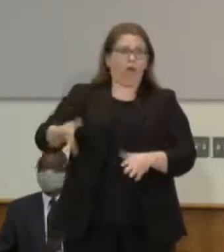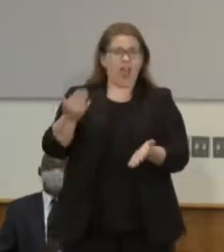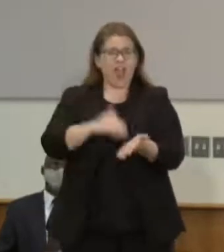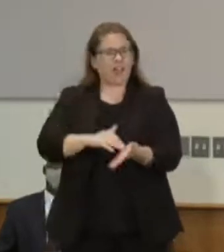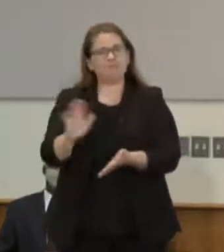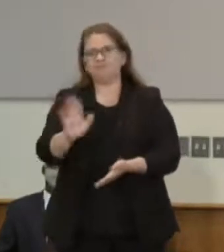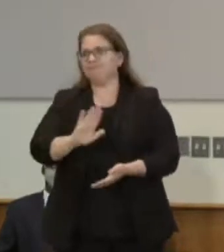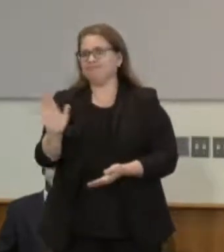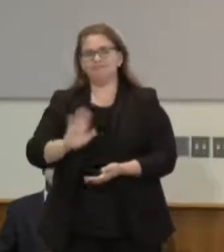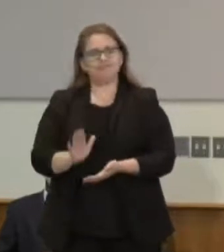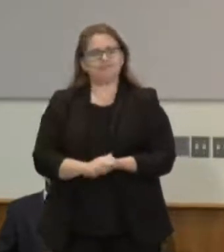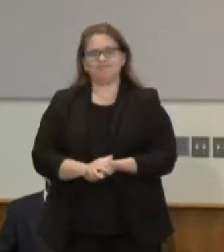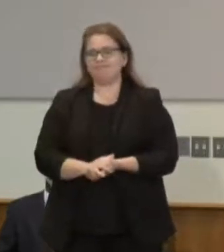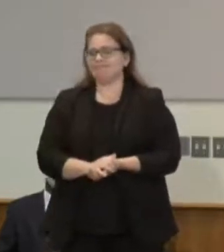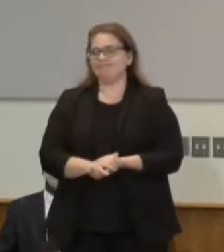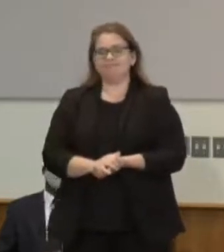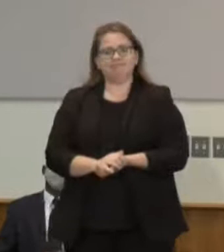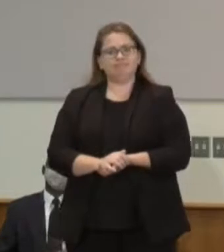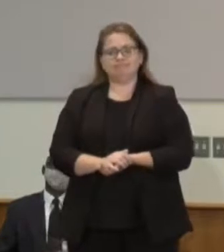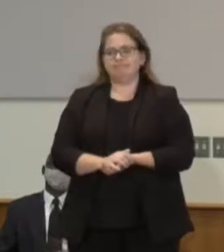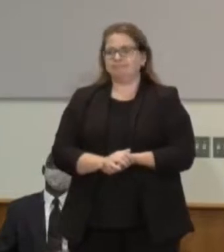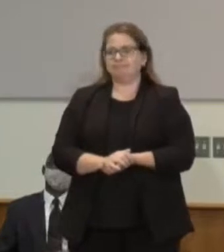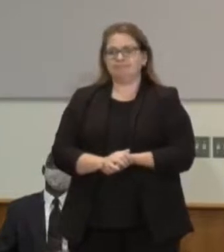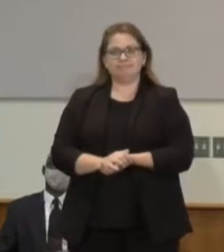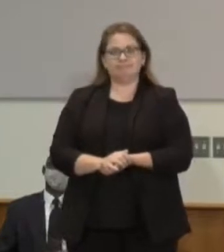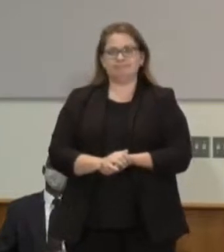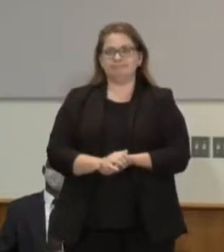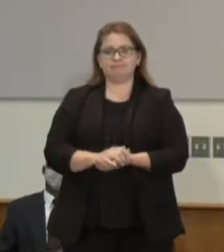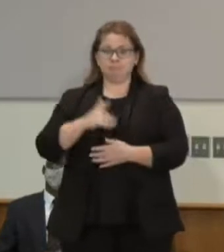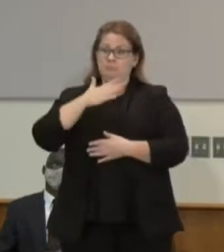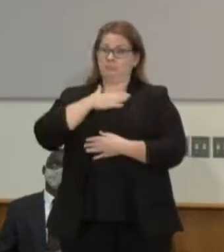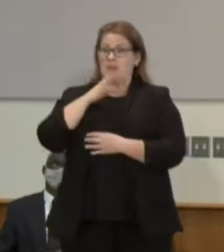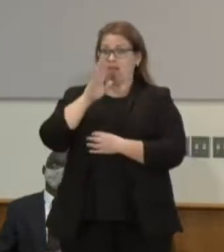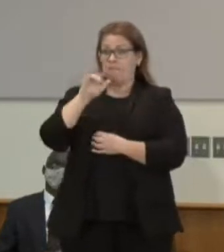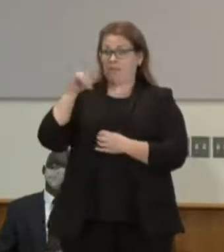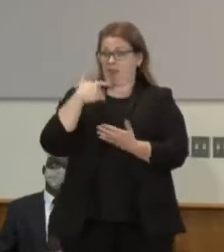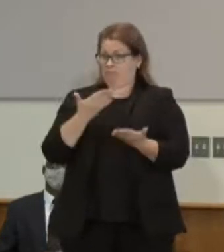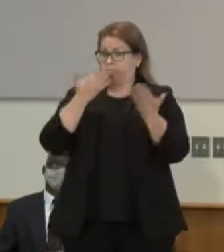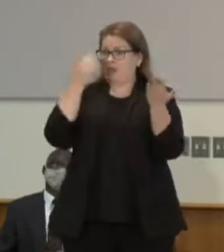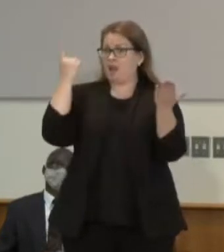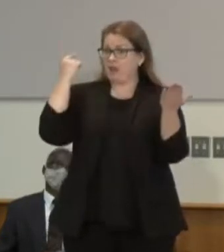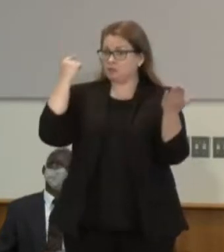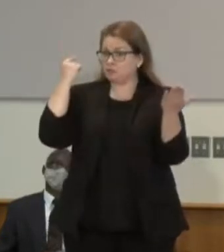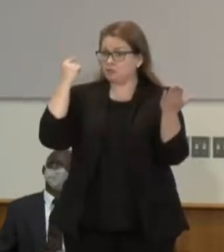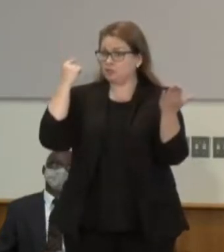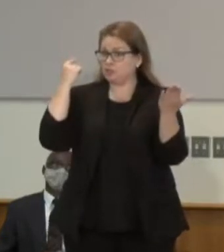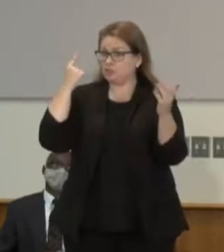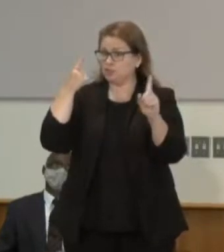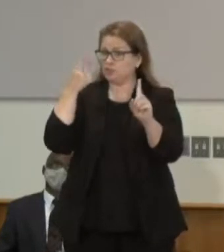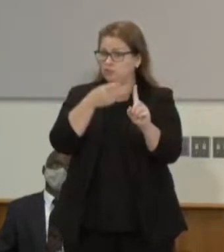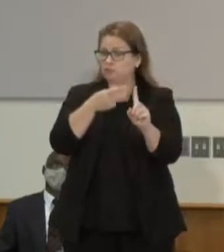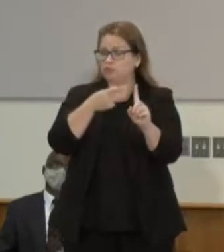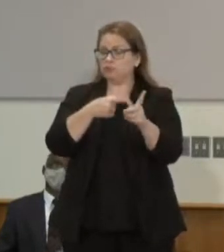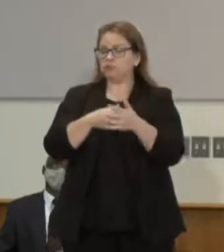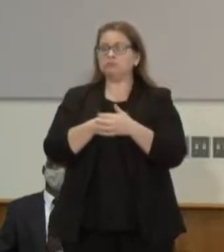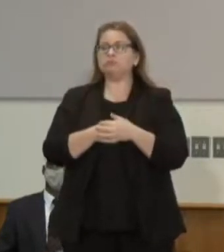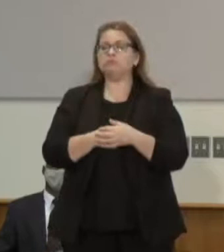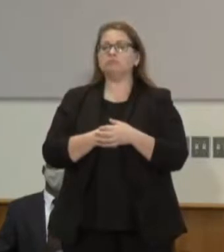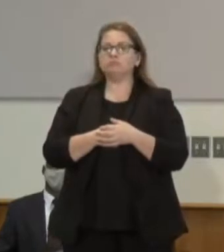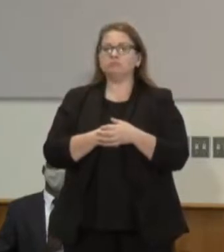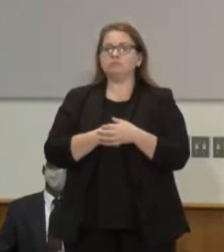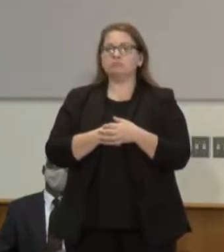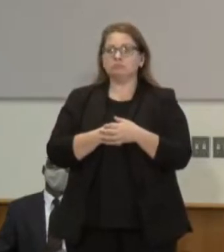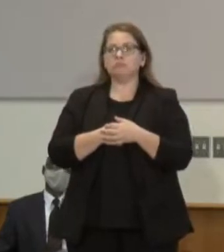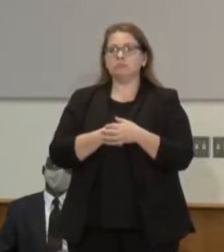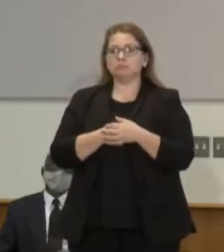our provision that was part of my bill from last year goes deep into a reform of the post board which is our state